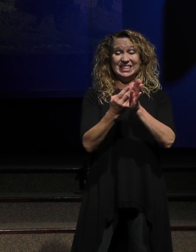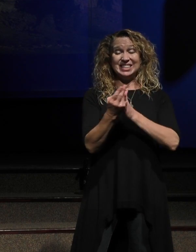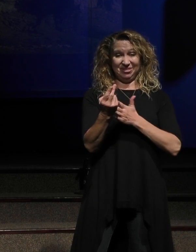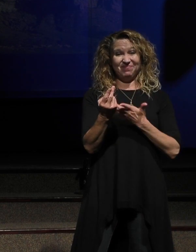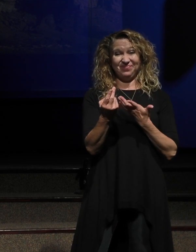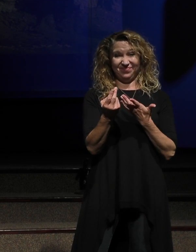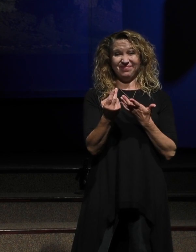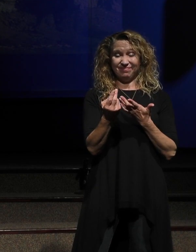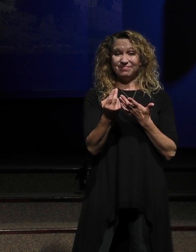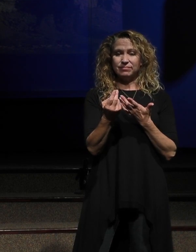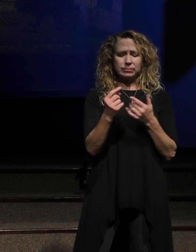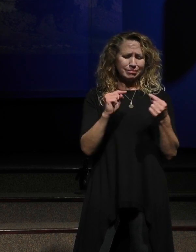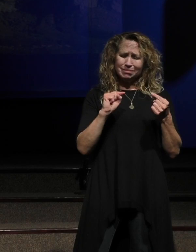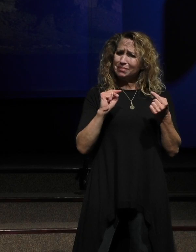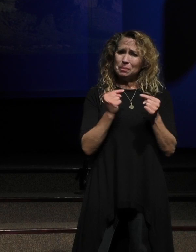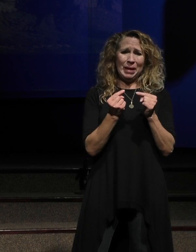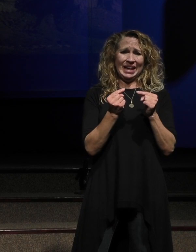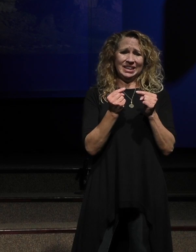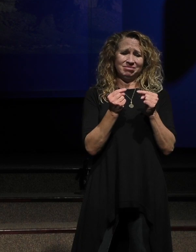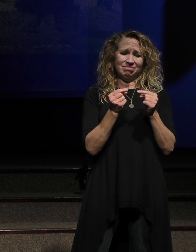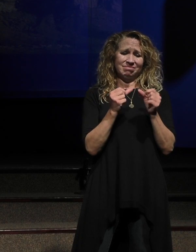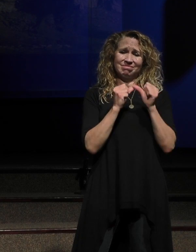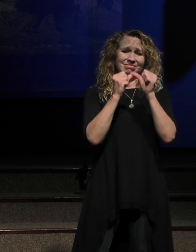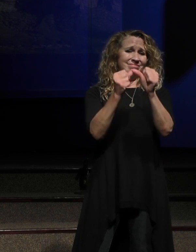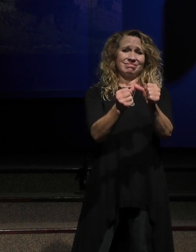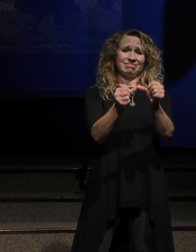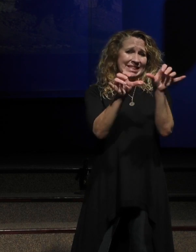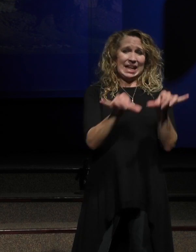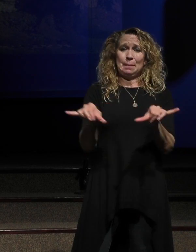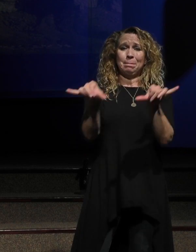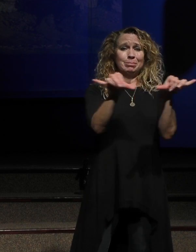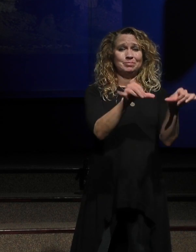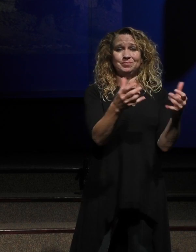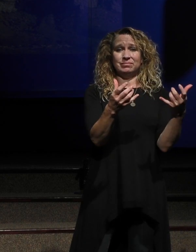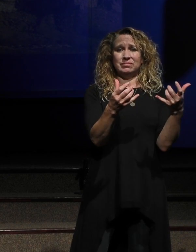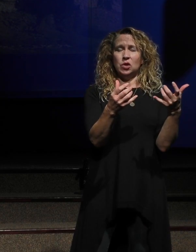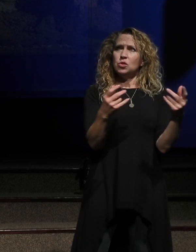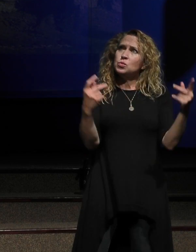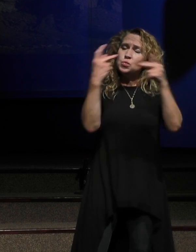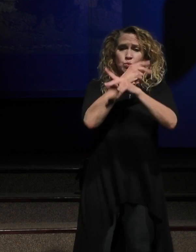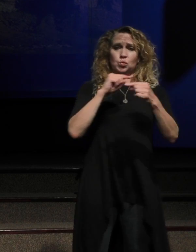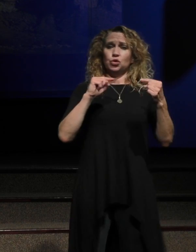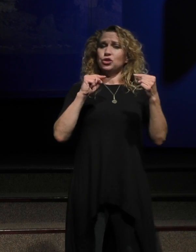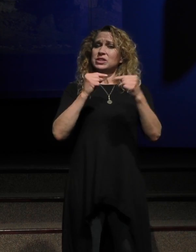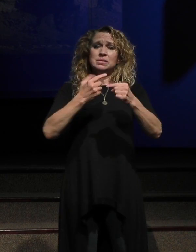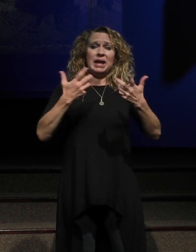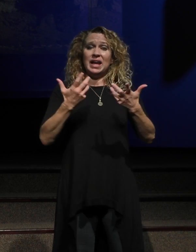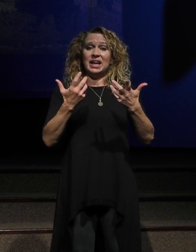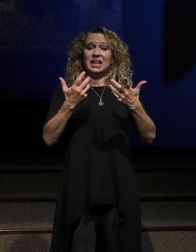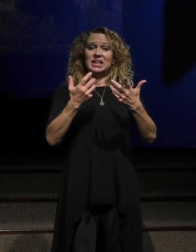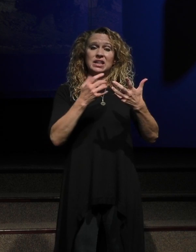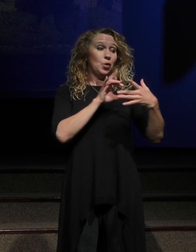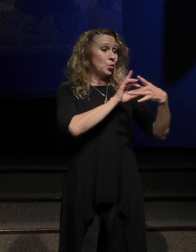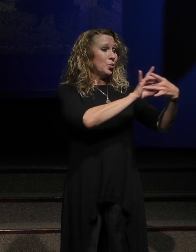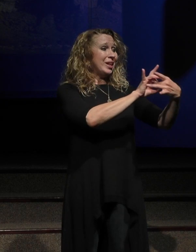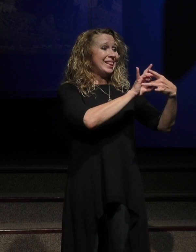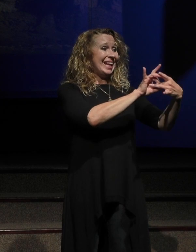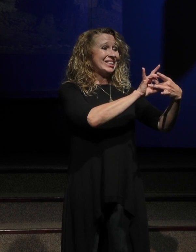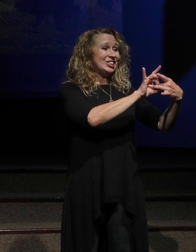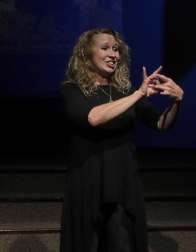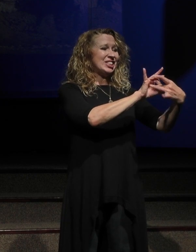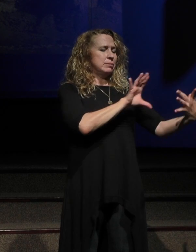and that is pain is pain. Some of the greatest pain that we experience in life is relational pain.